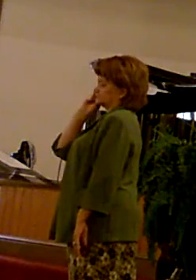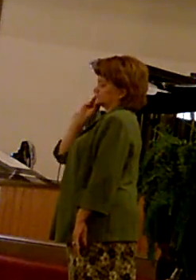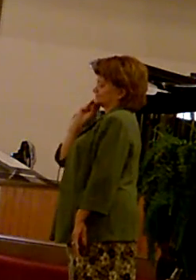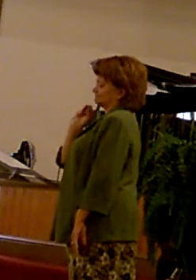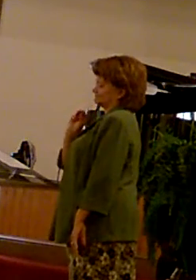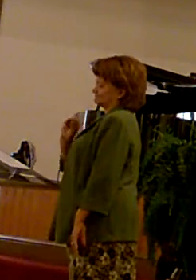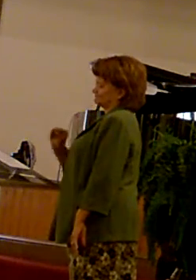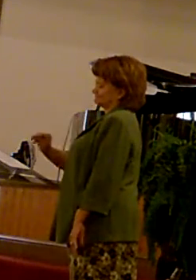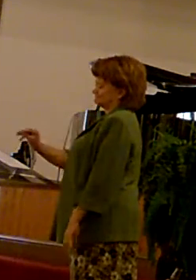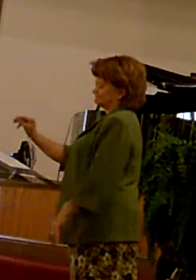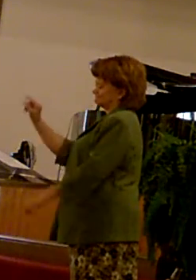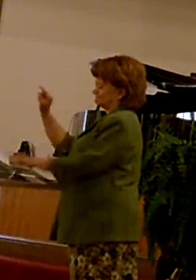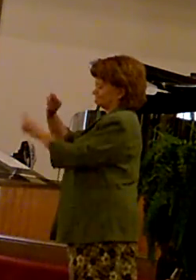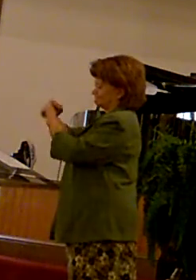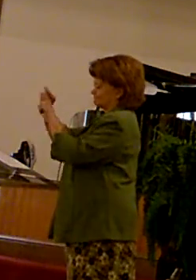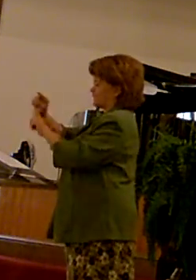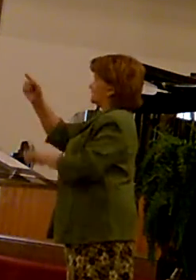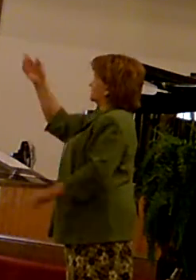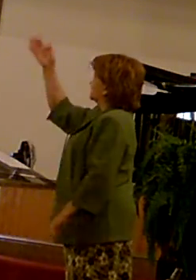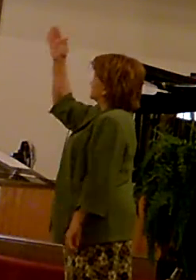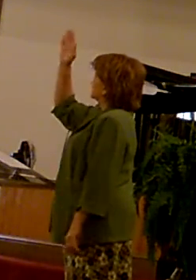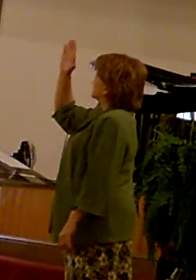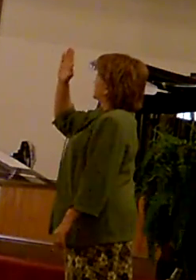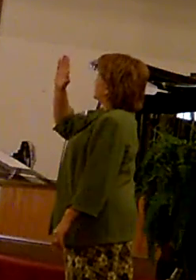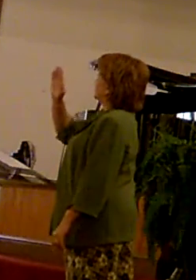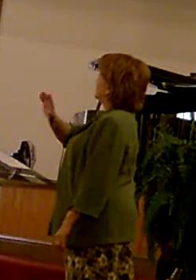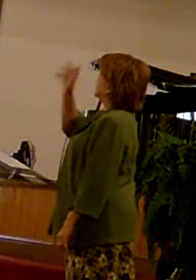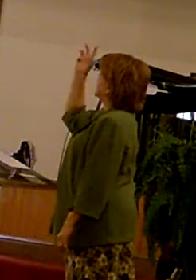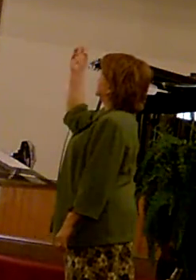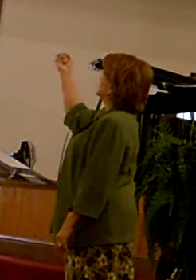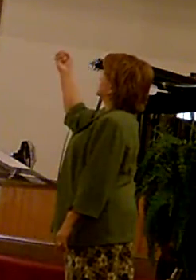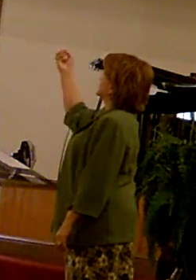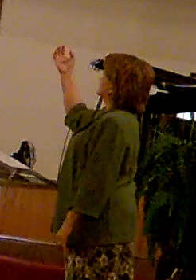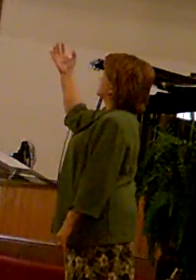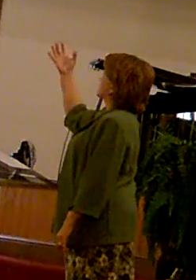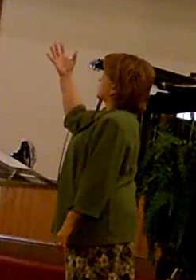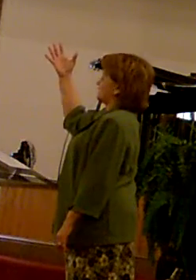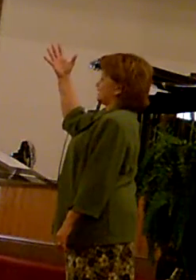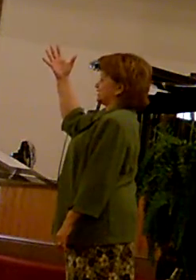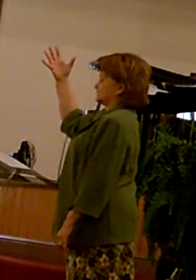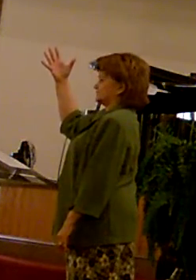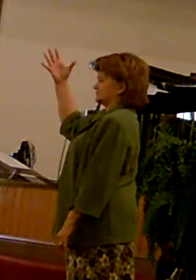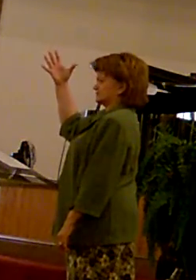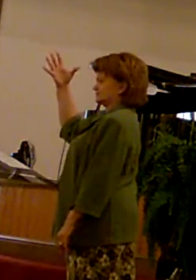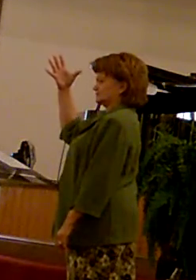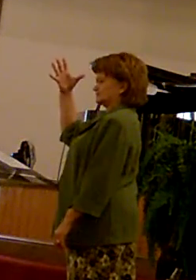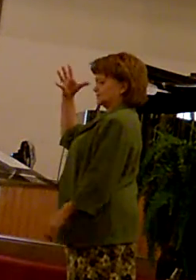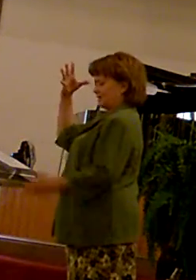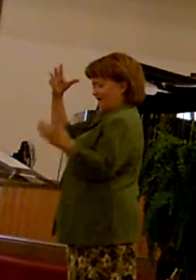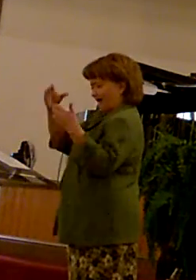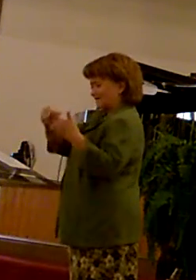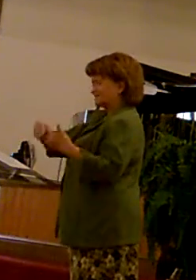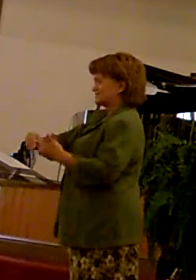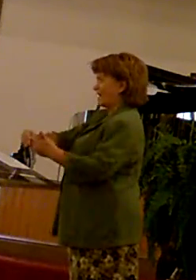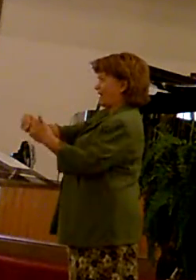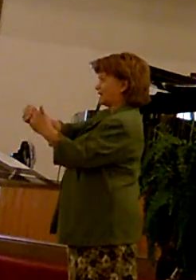But God's grace has guided me